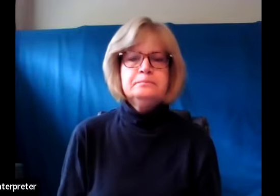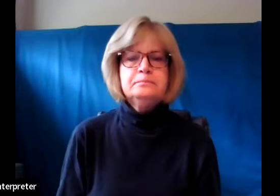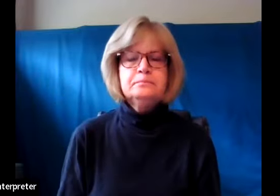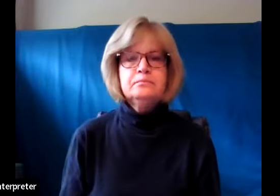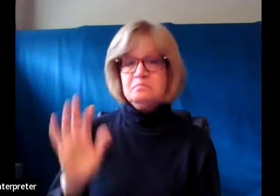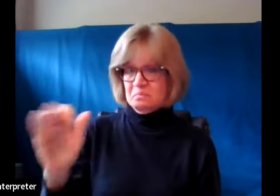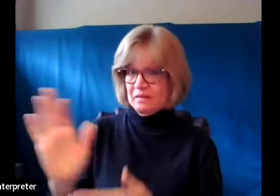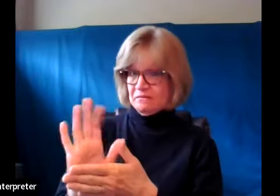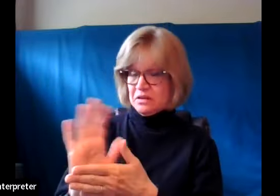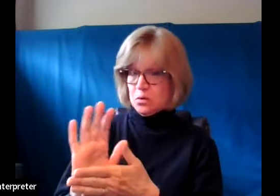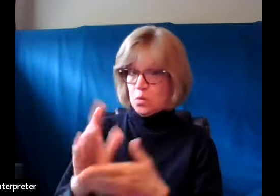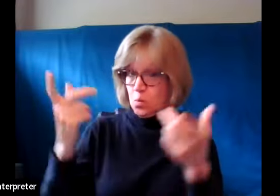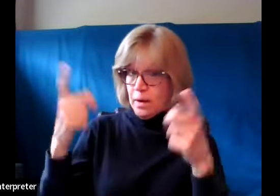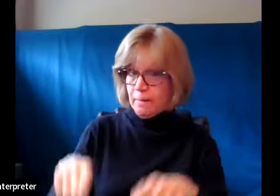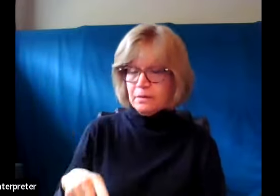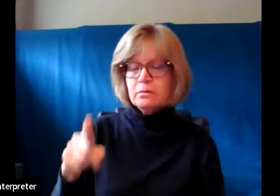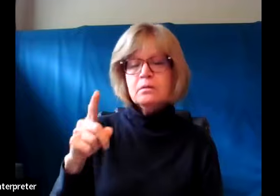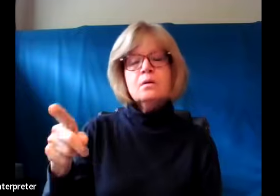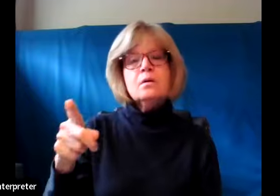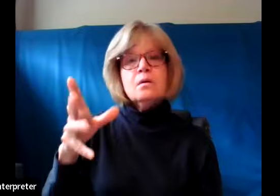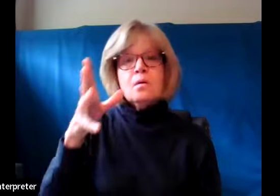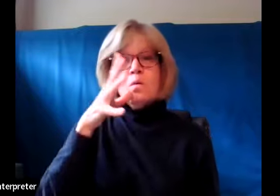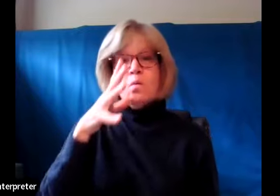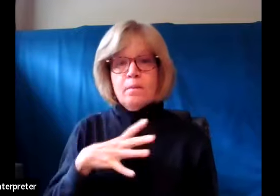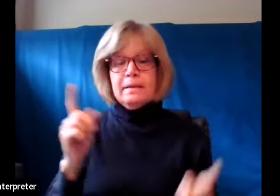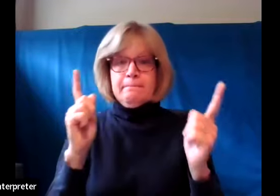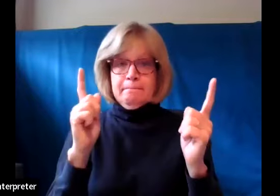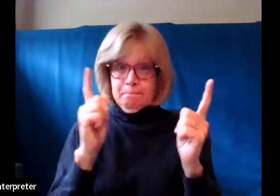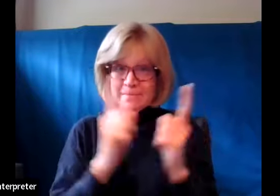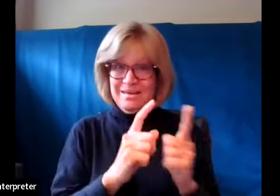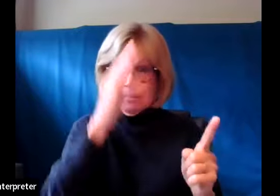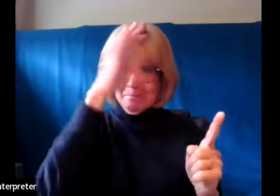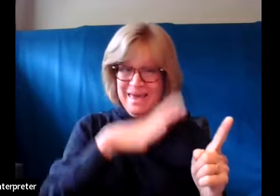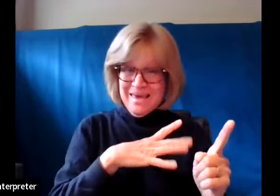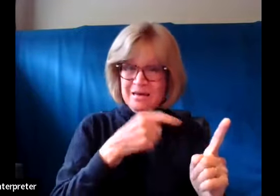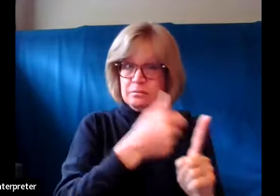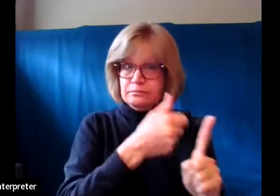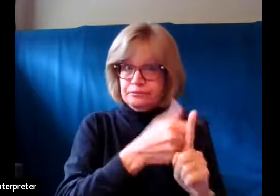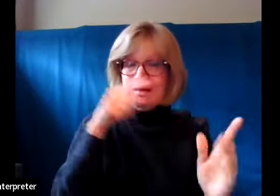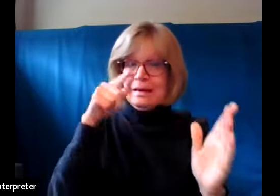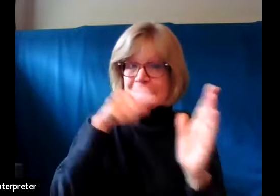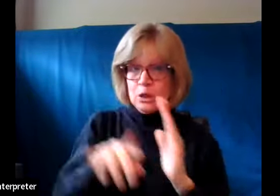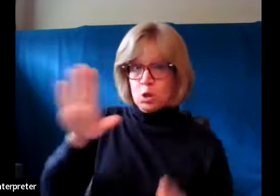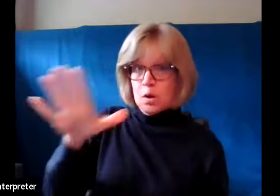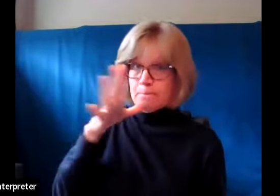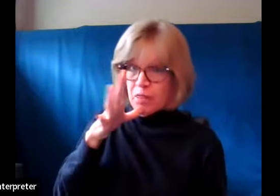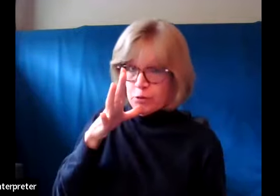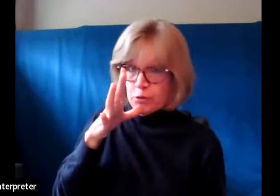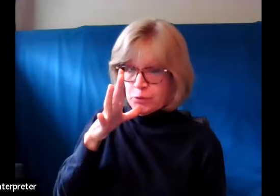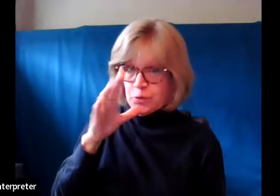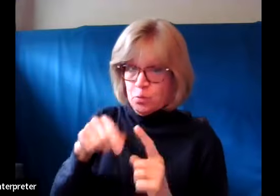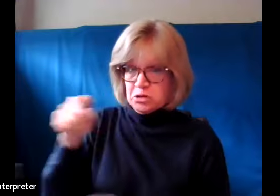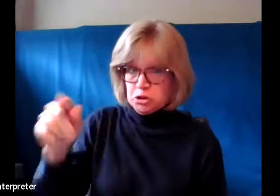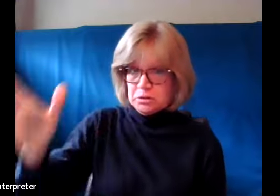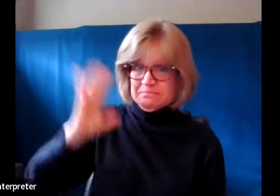And in that video, a woman is meeting with the man killed her mother when she was just a child.